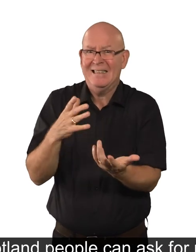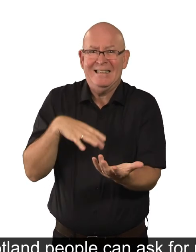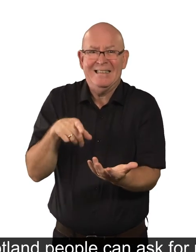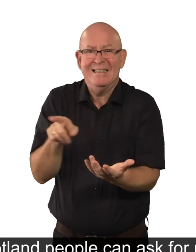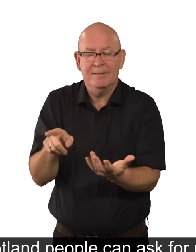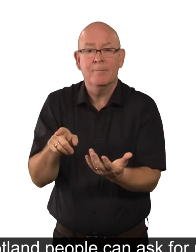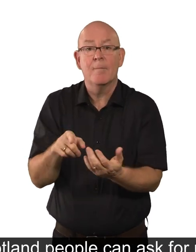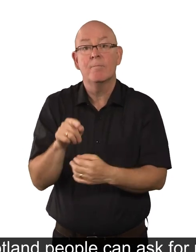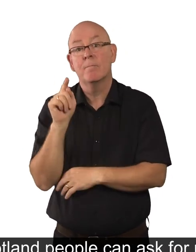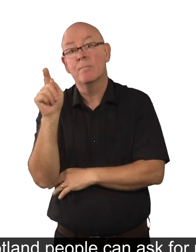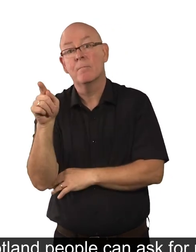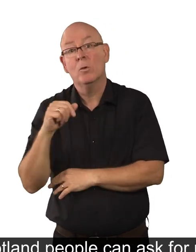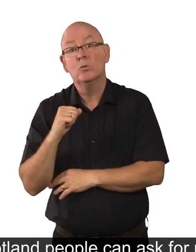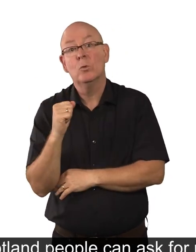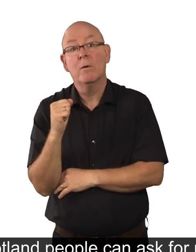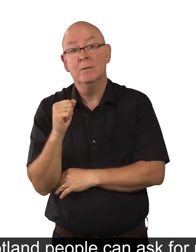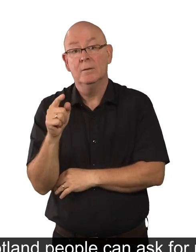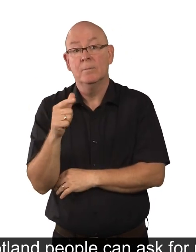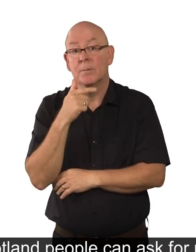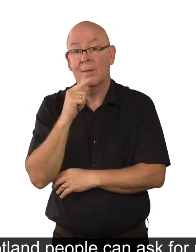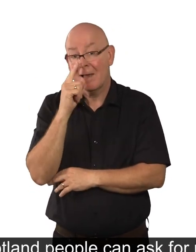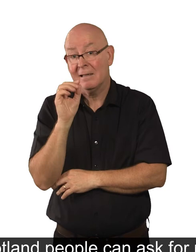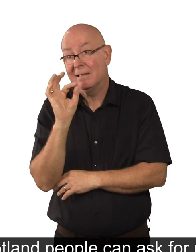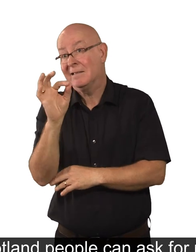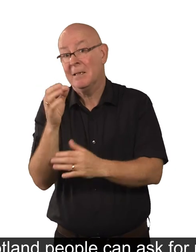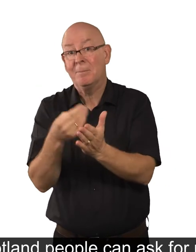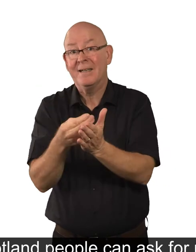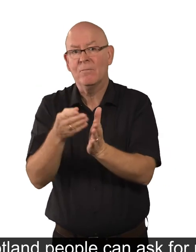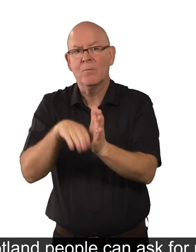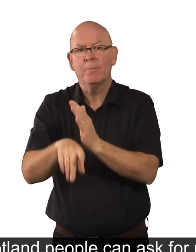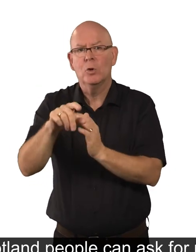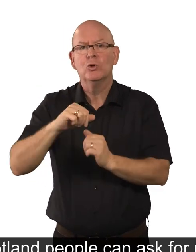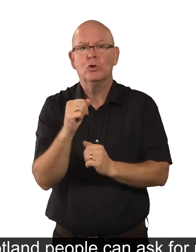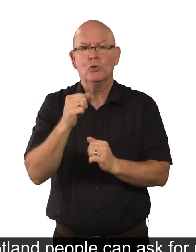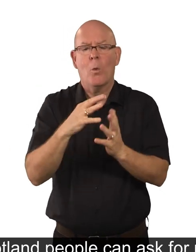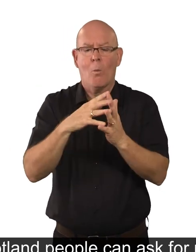In Scotland, people can ask for money from the Scottish Welfare Fund.